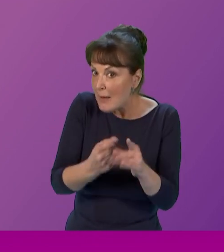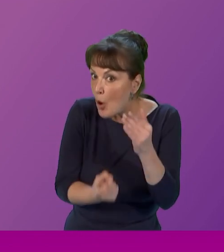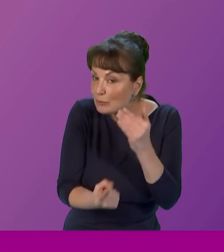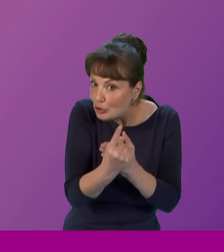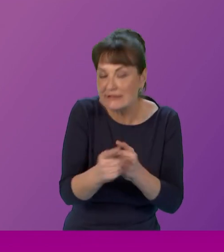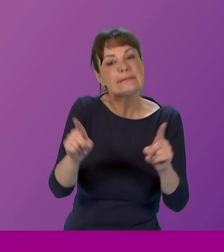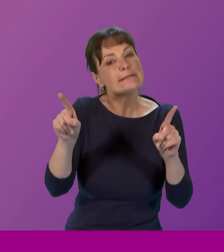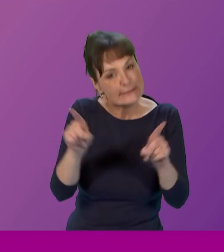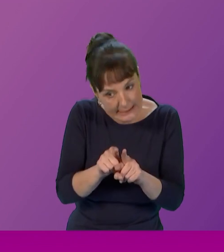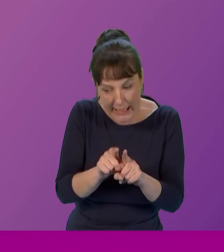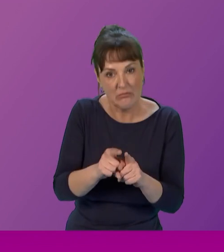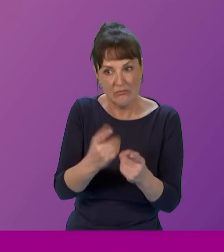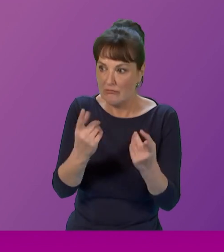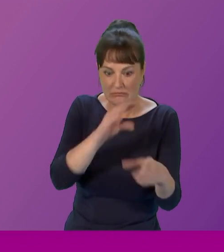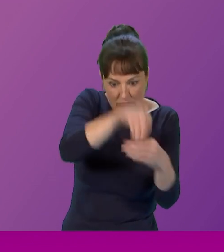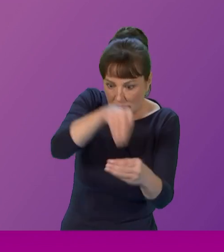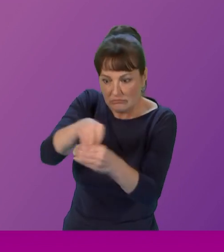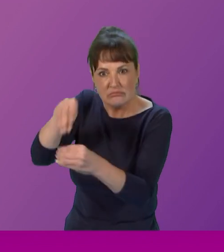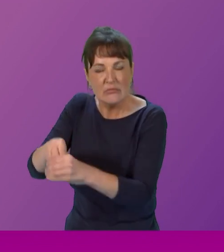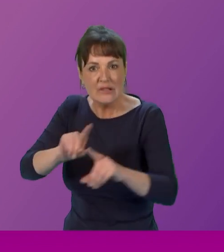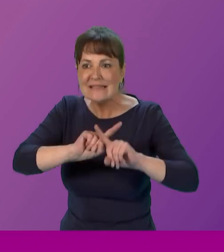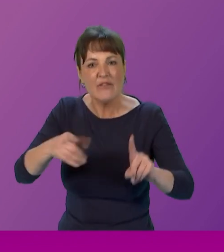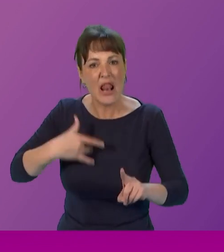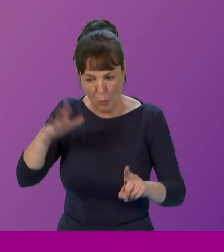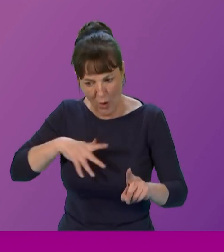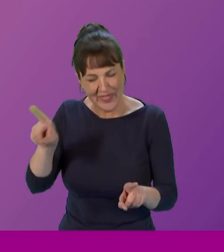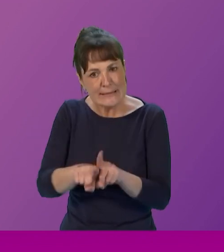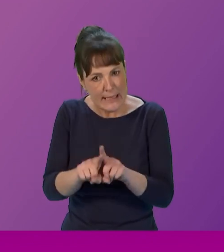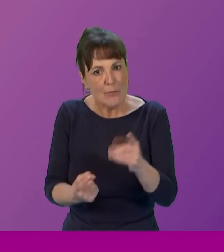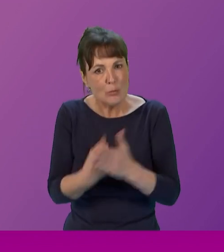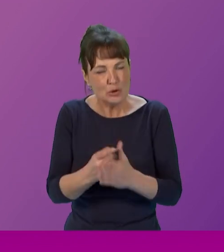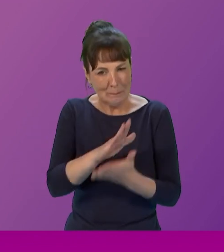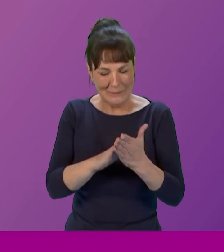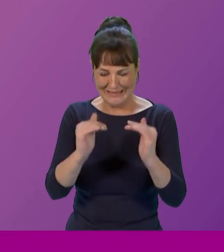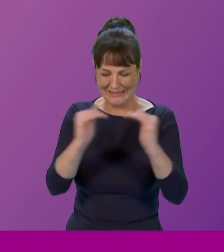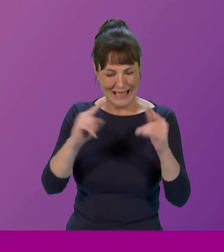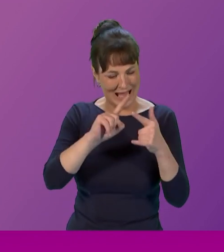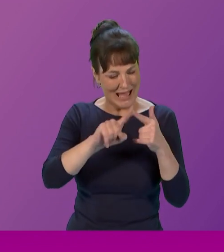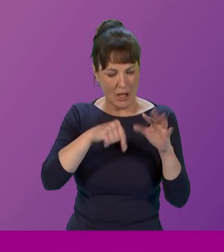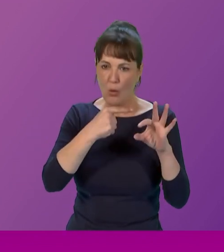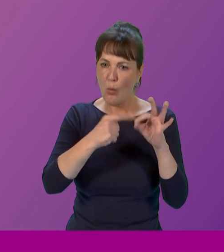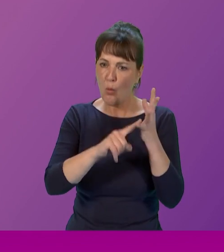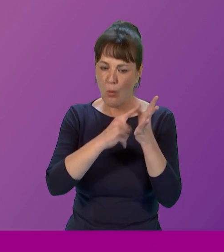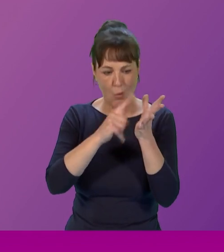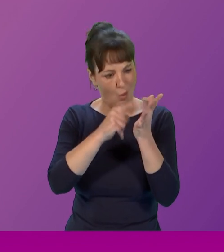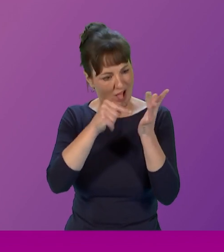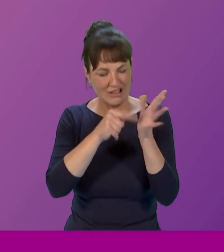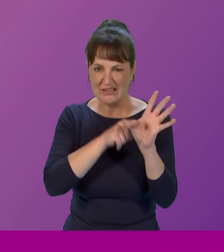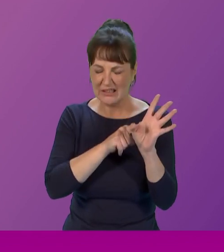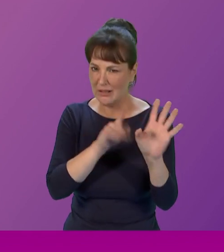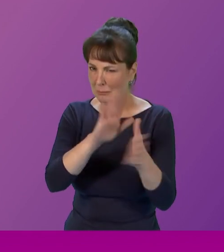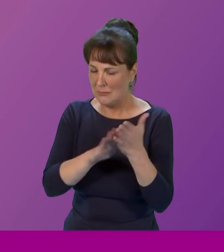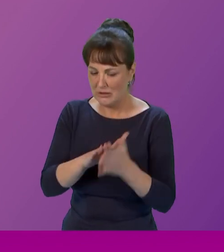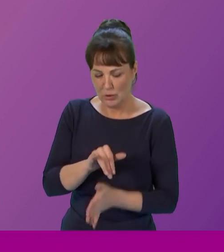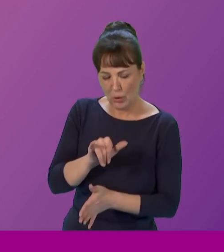including the ability to participate in the public sphere then we have to ask equality between which women and which men